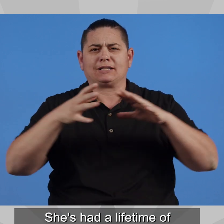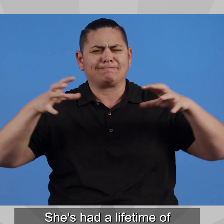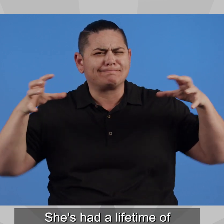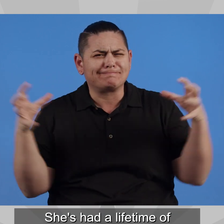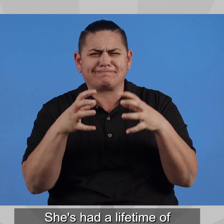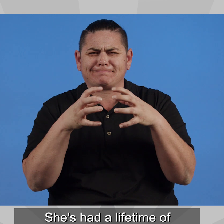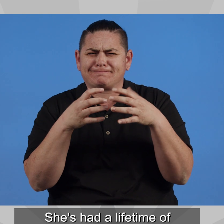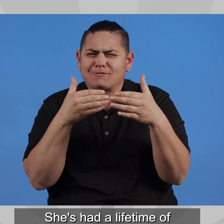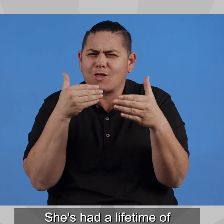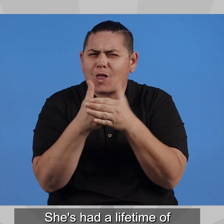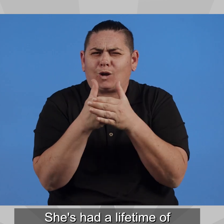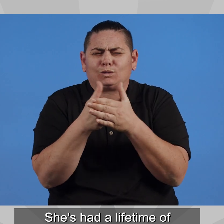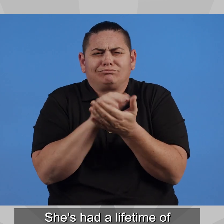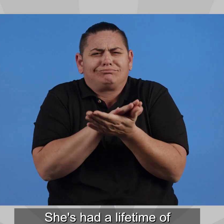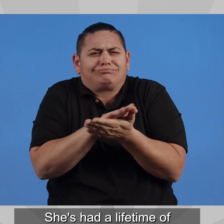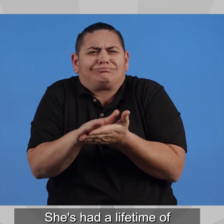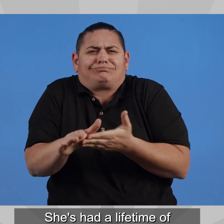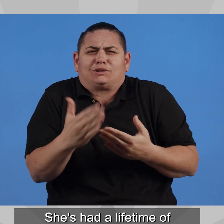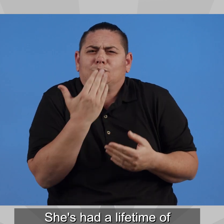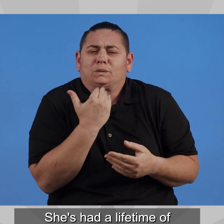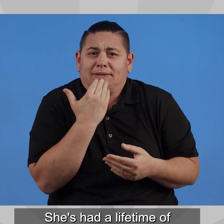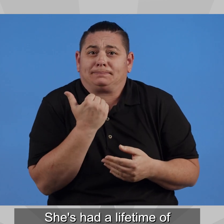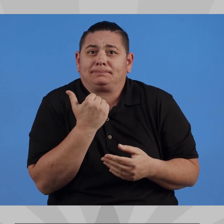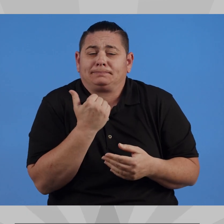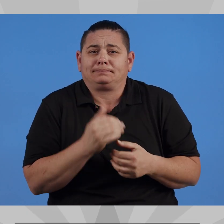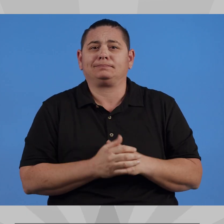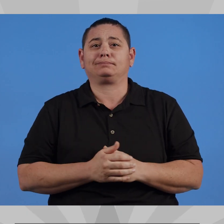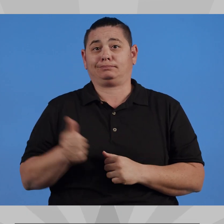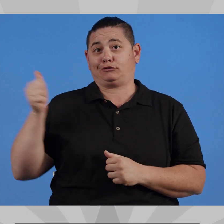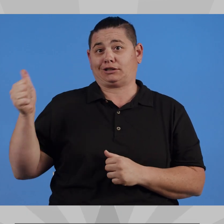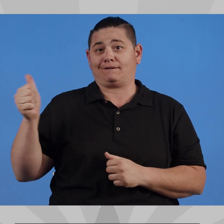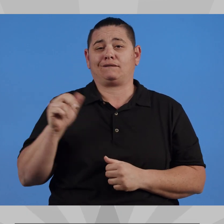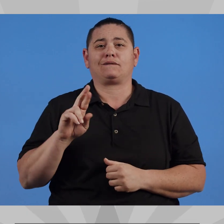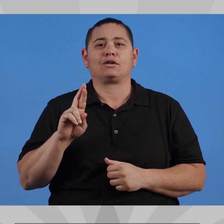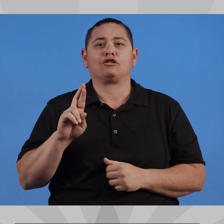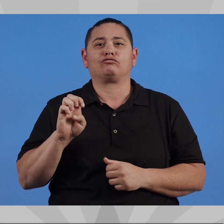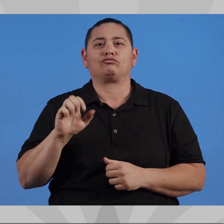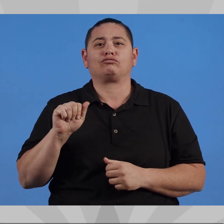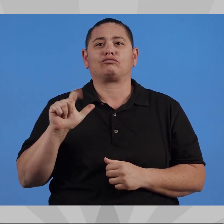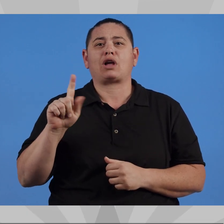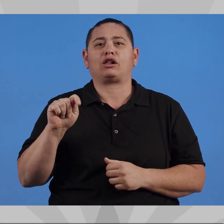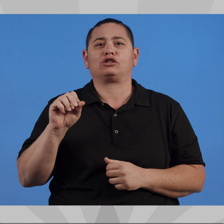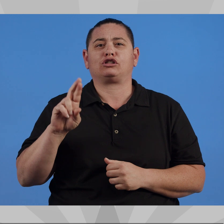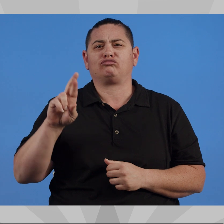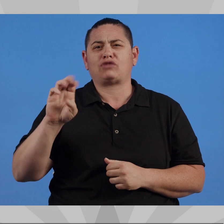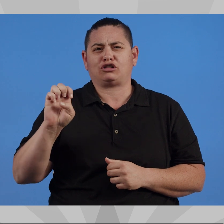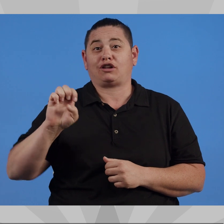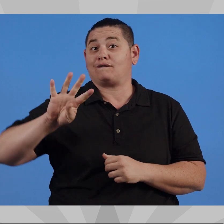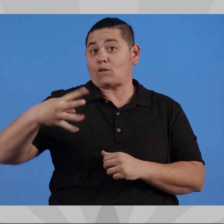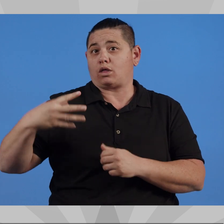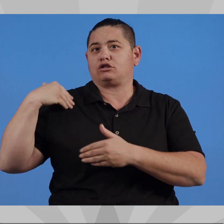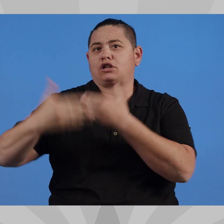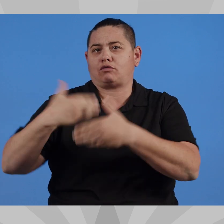She's had a lifetime of experience in southern Arizona, being enriched by its close-knit, kind, and generous sense